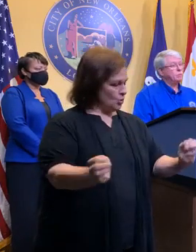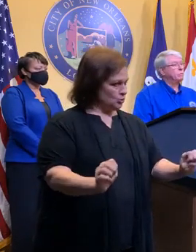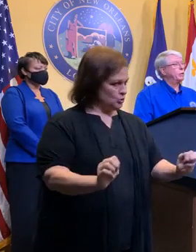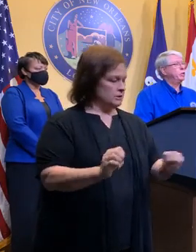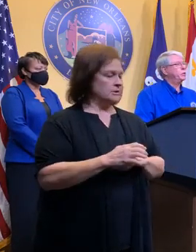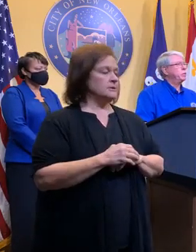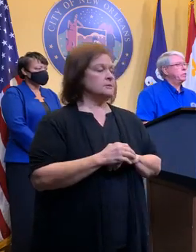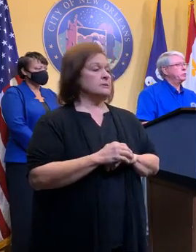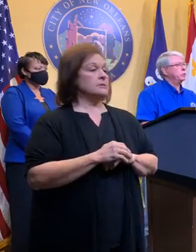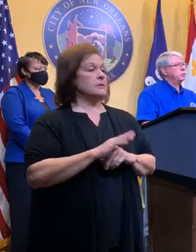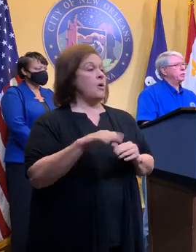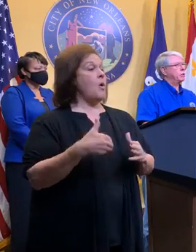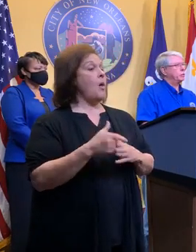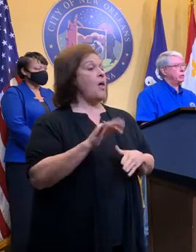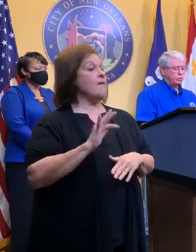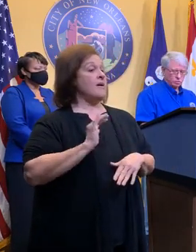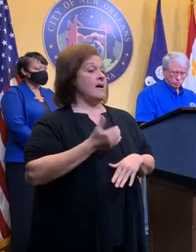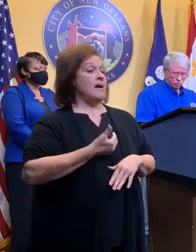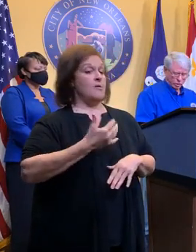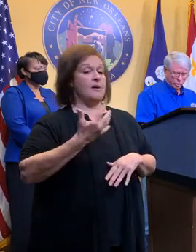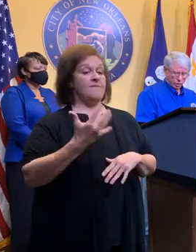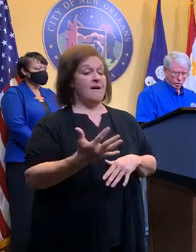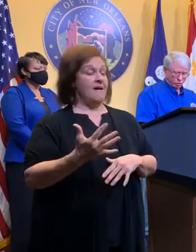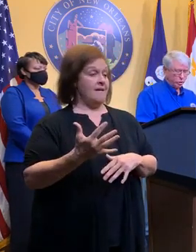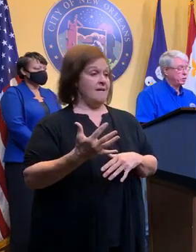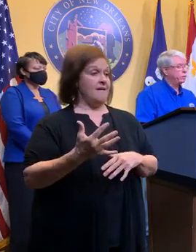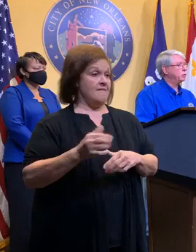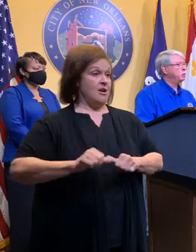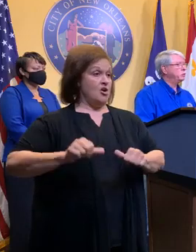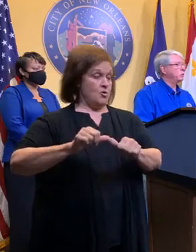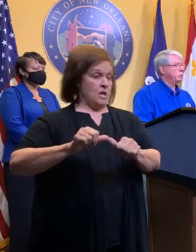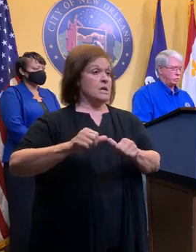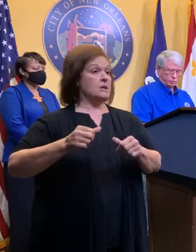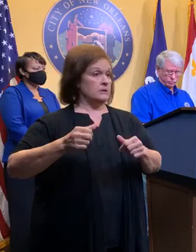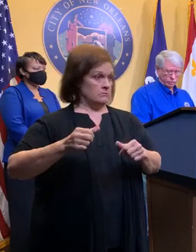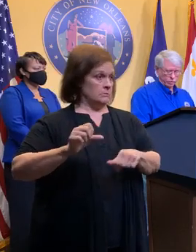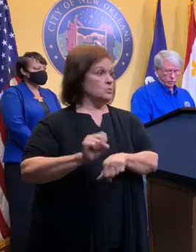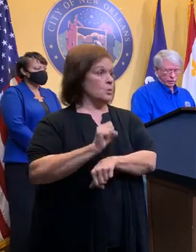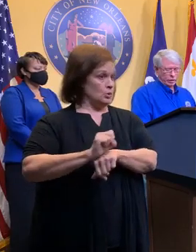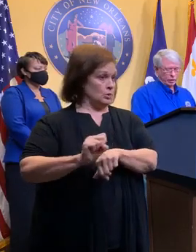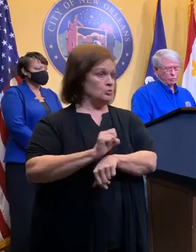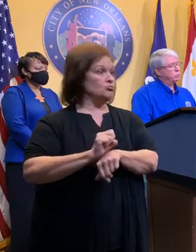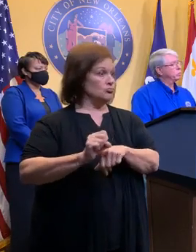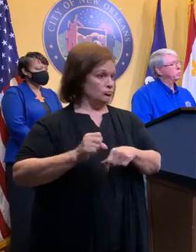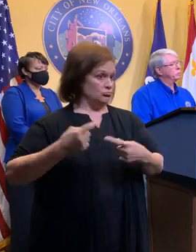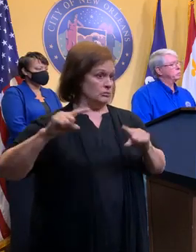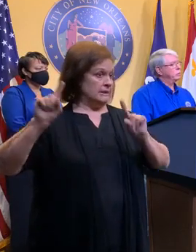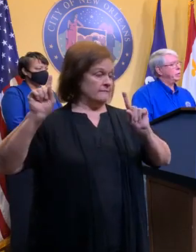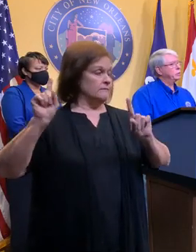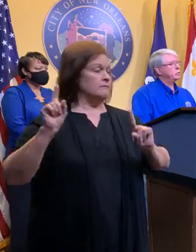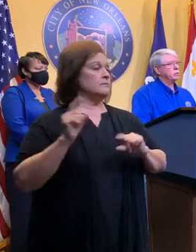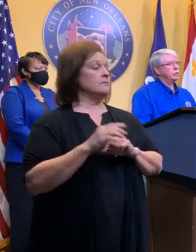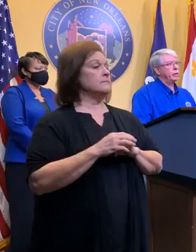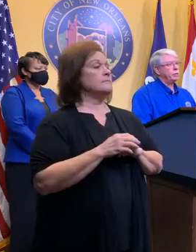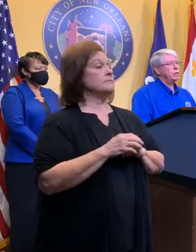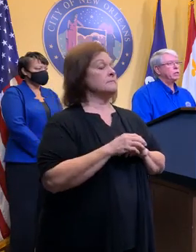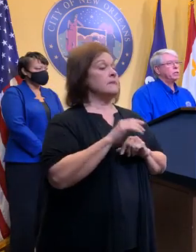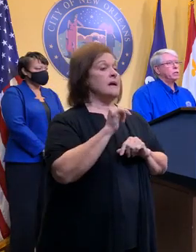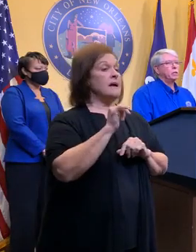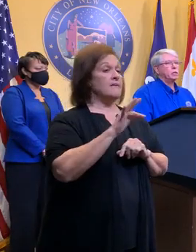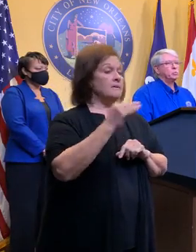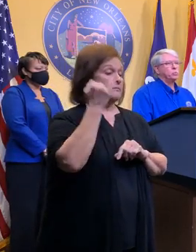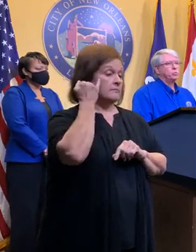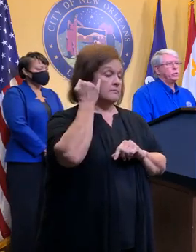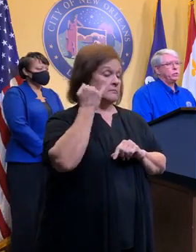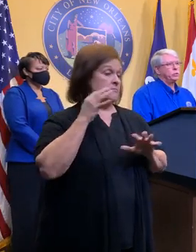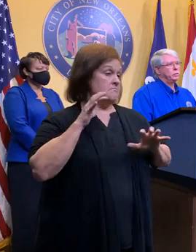All five of our EMDs are operational, and we intend to use those if the rain is heavy.